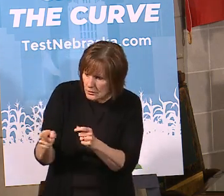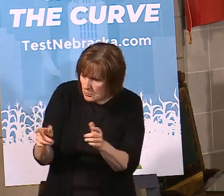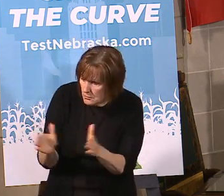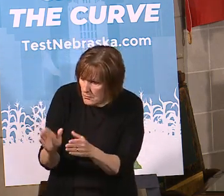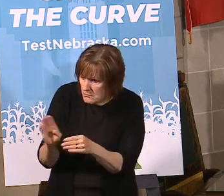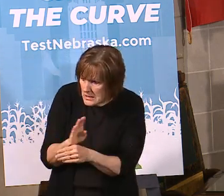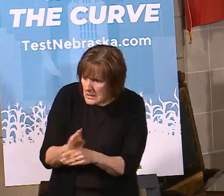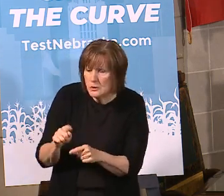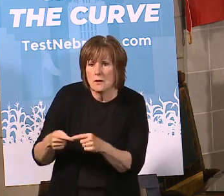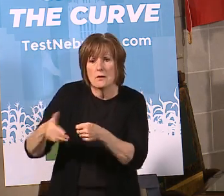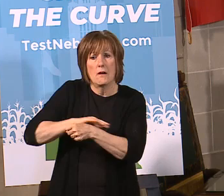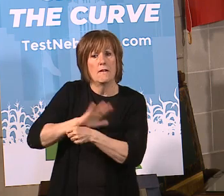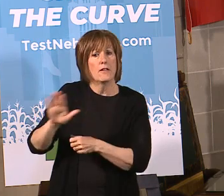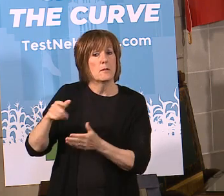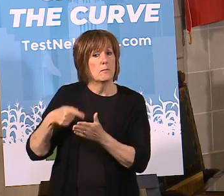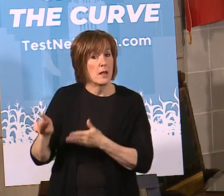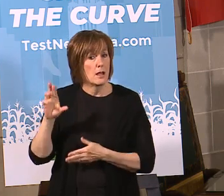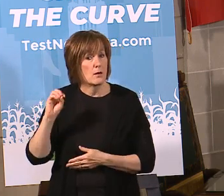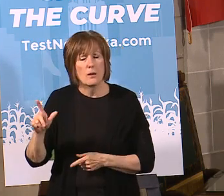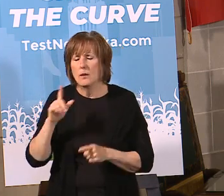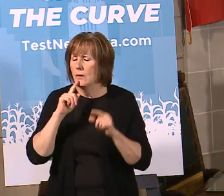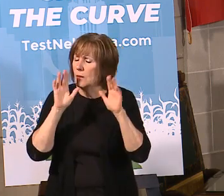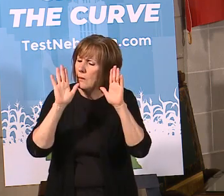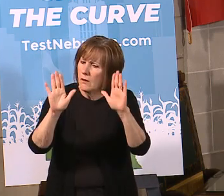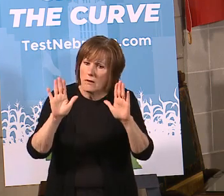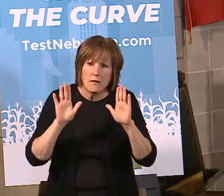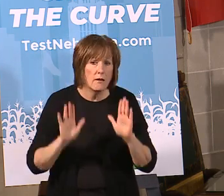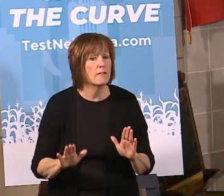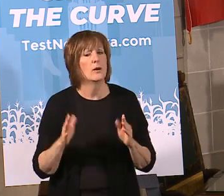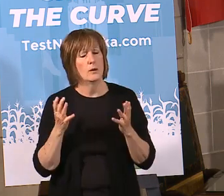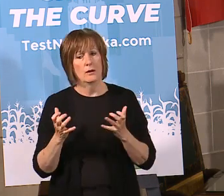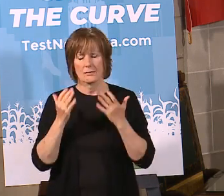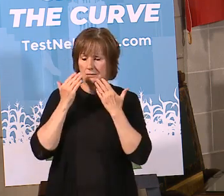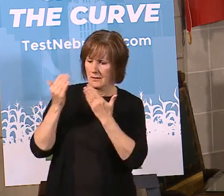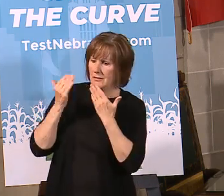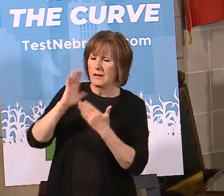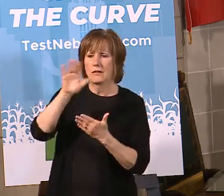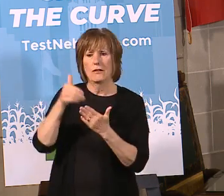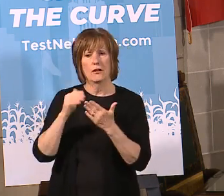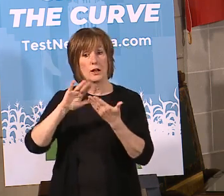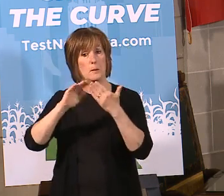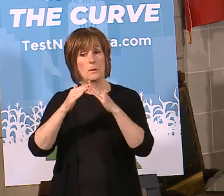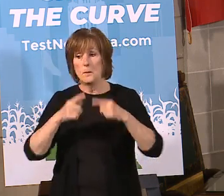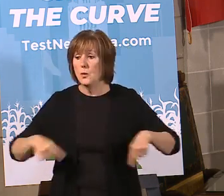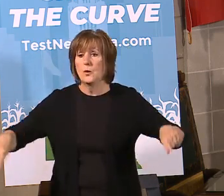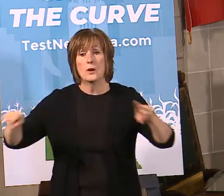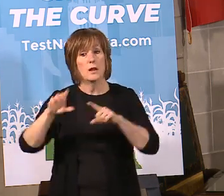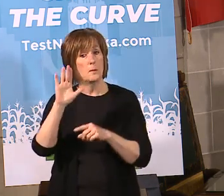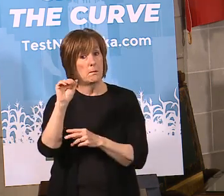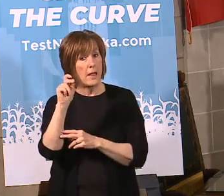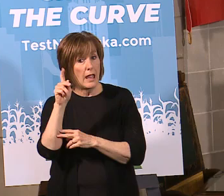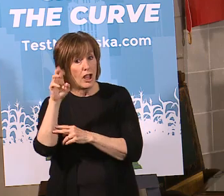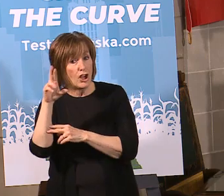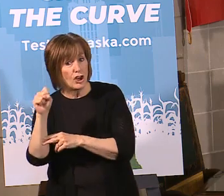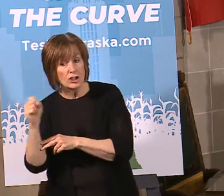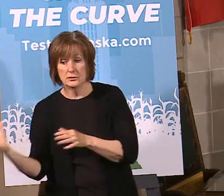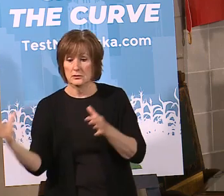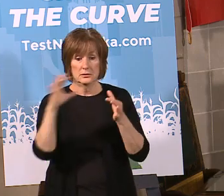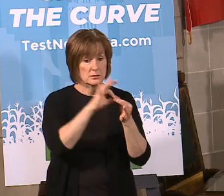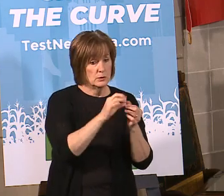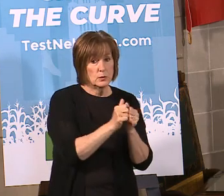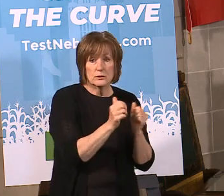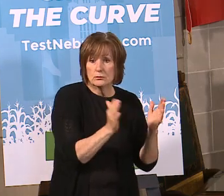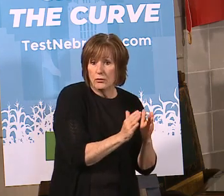able to get their payroll covered. That was outstanding. So we want to thank all of our community bankers who worked with our small businesses to be able to make their that happen.